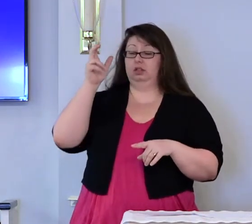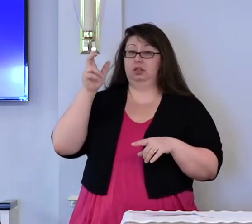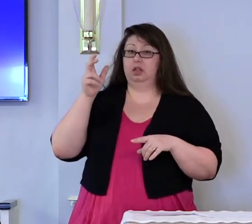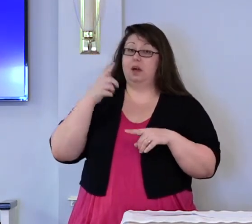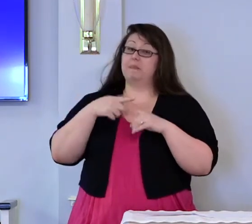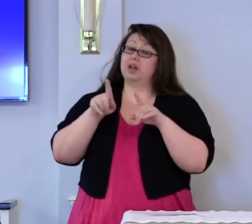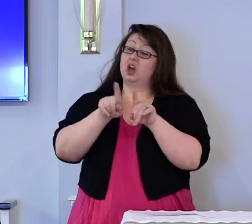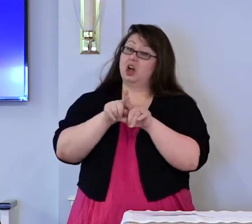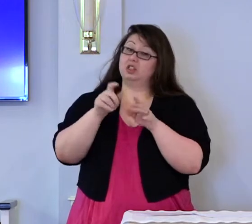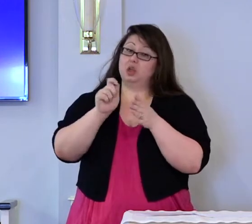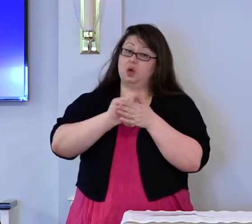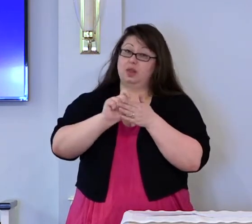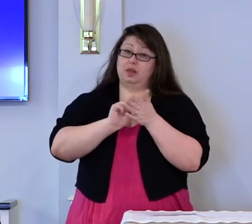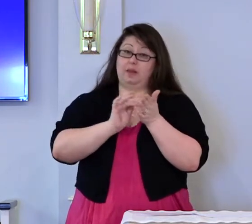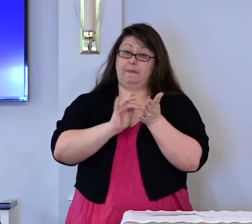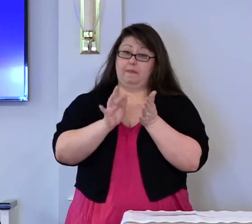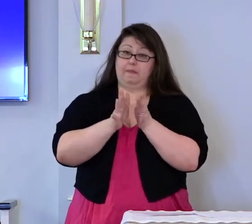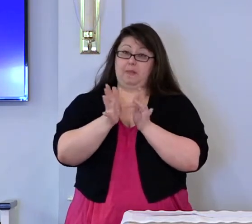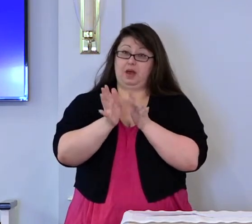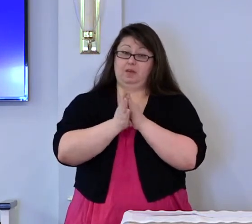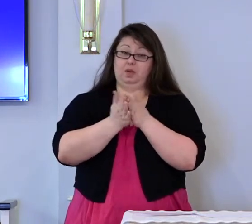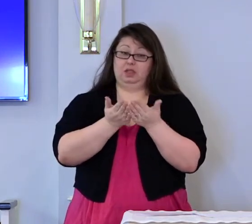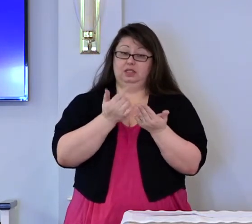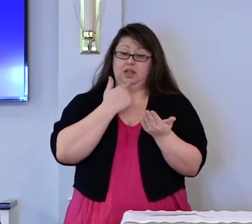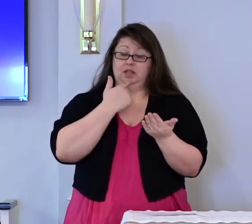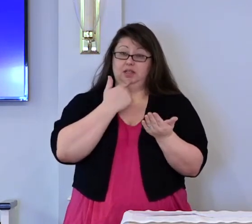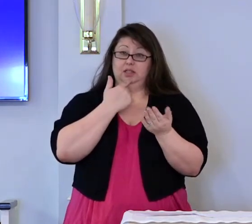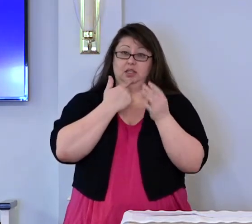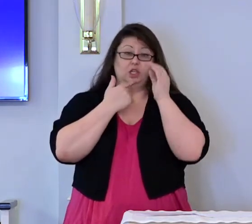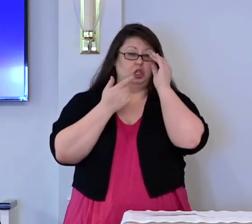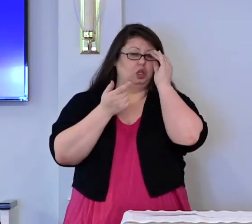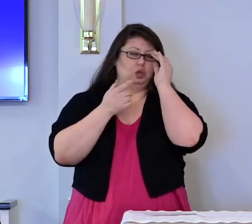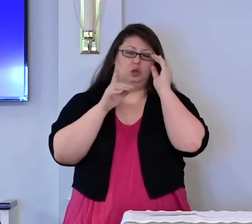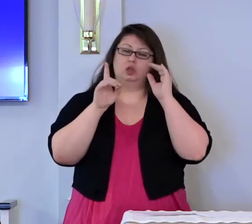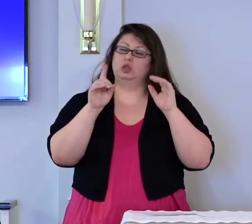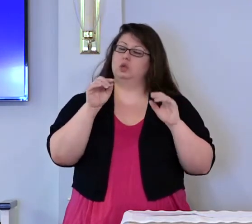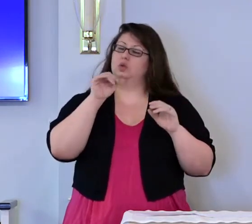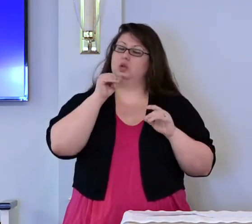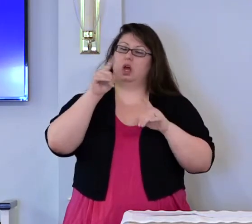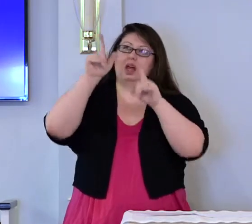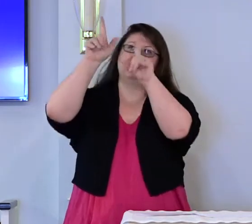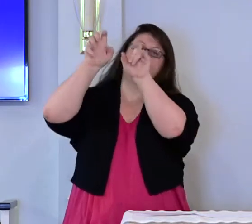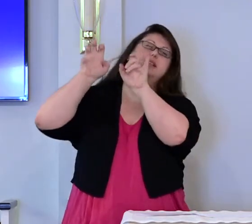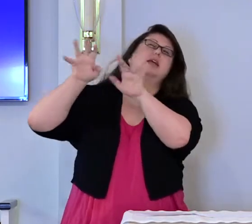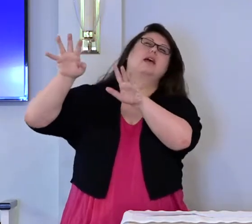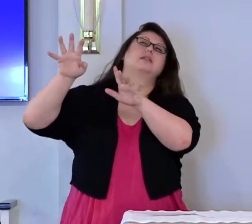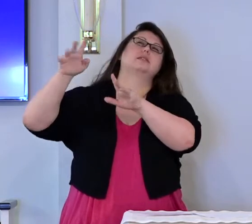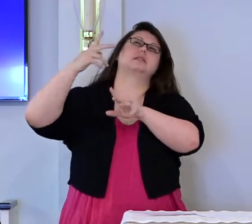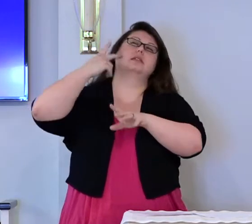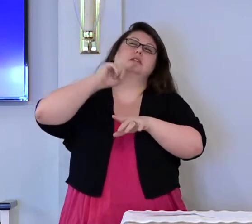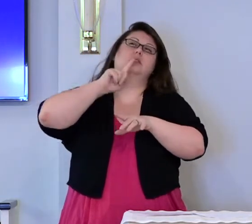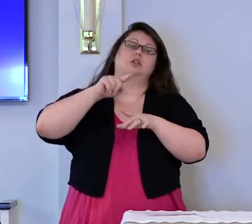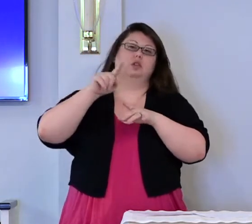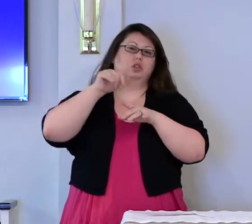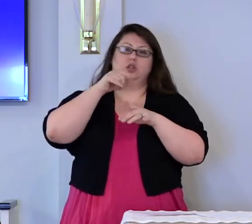also says in the Scriptures, you must not test the Lord your God.